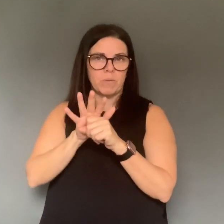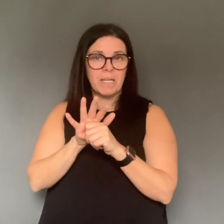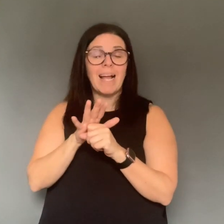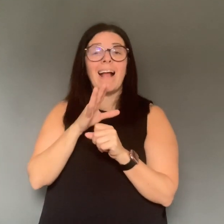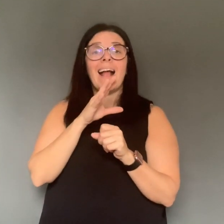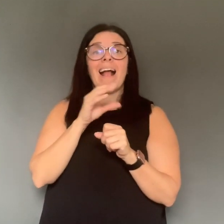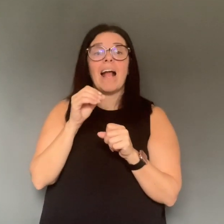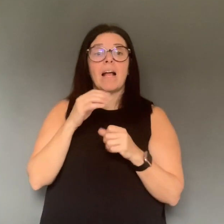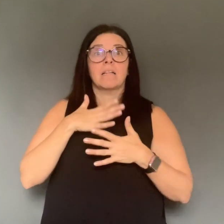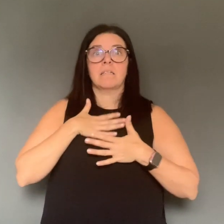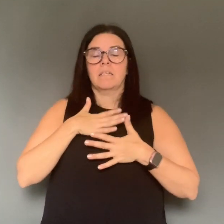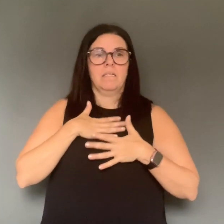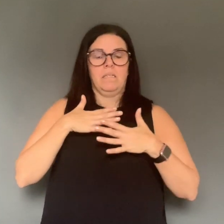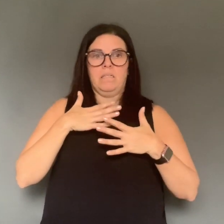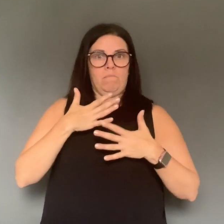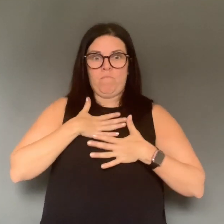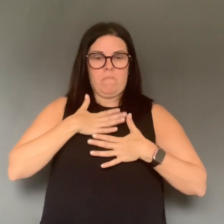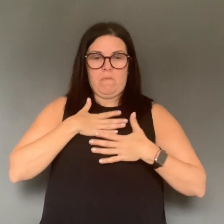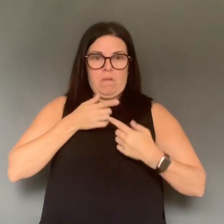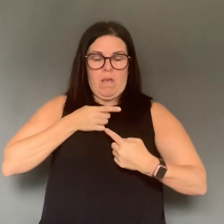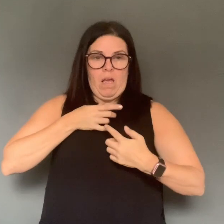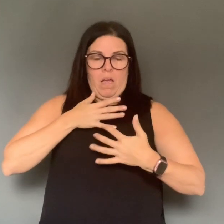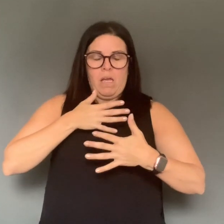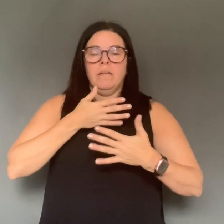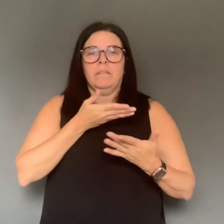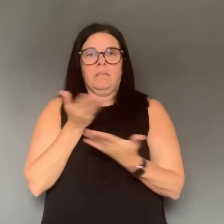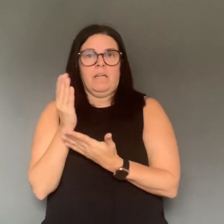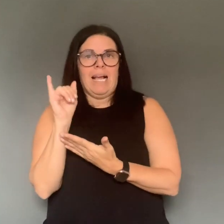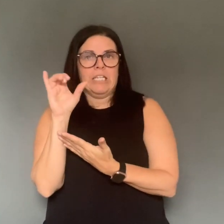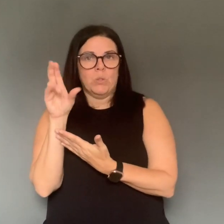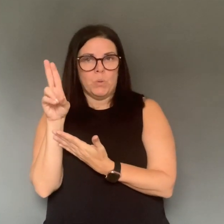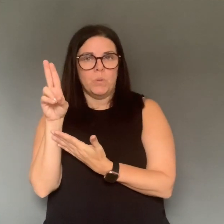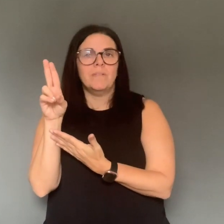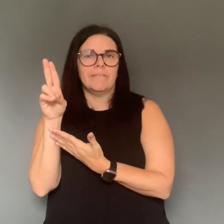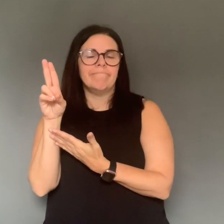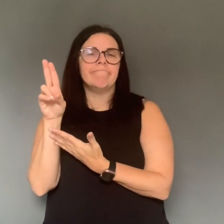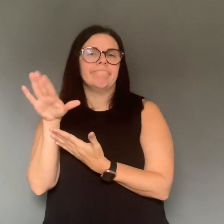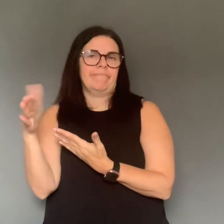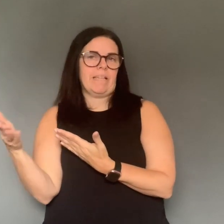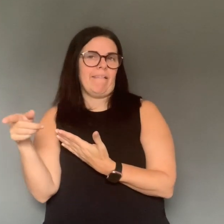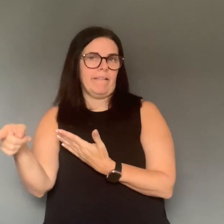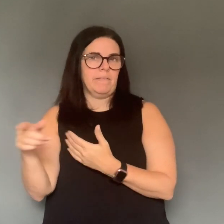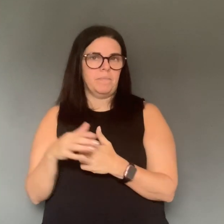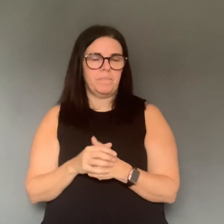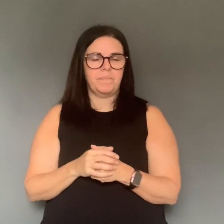tested for COVID, which was positive. And then he was transferred to ICU because of respiratory failure.